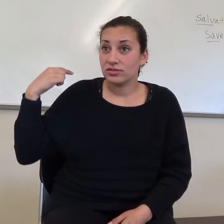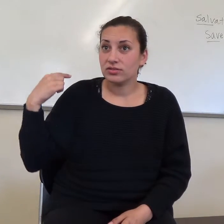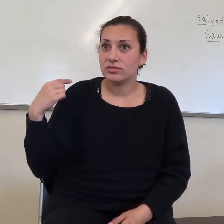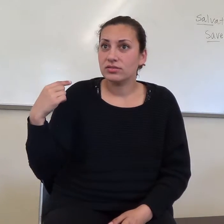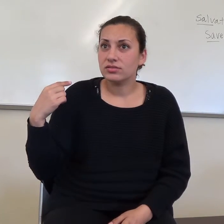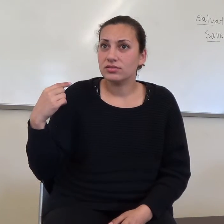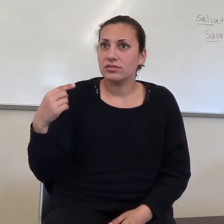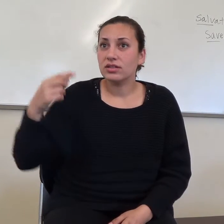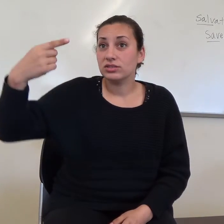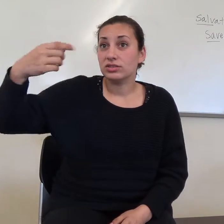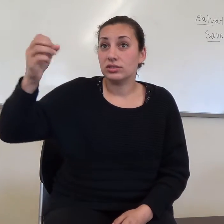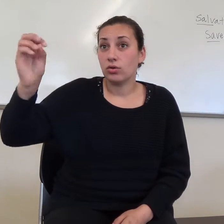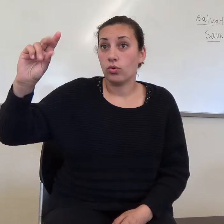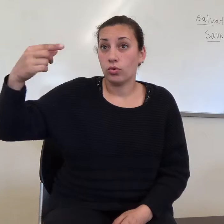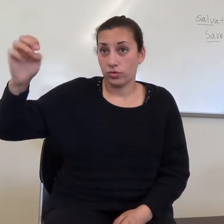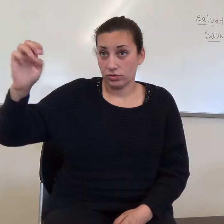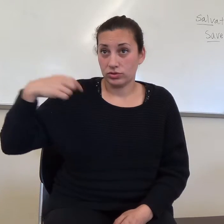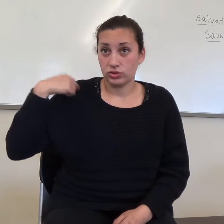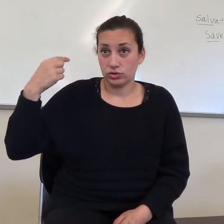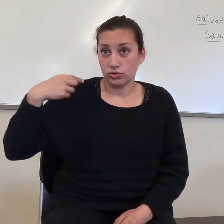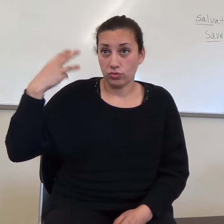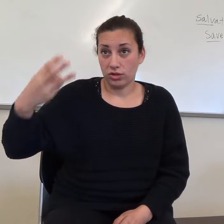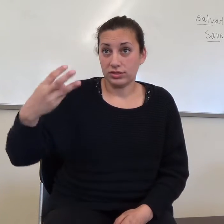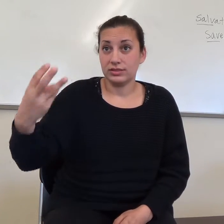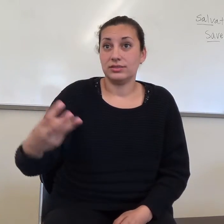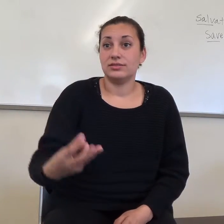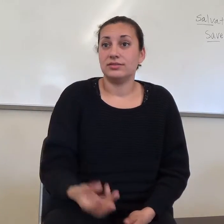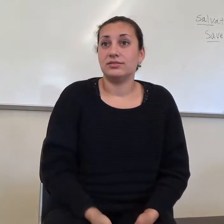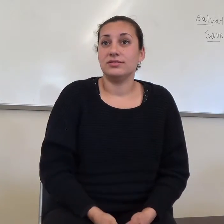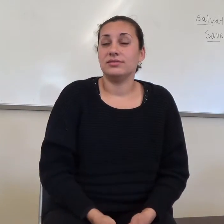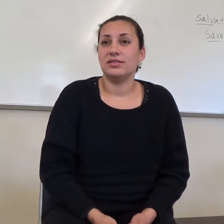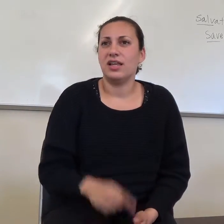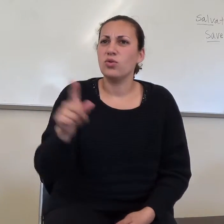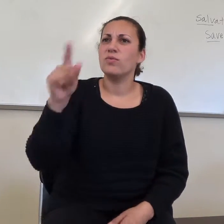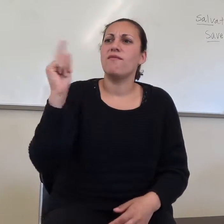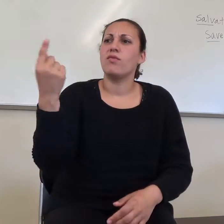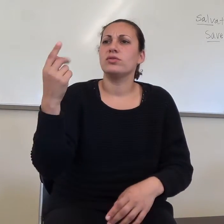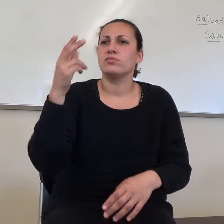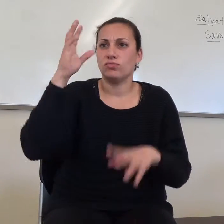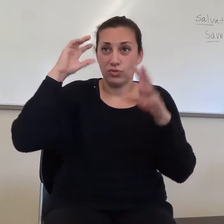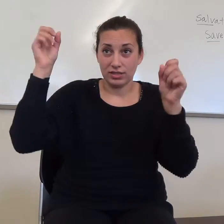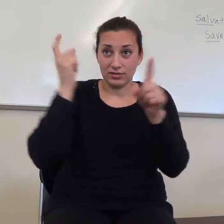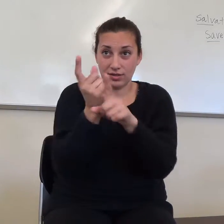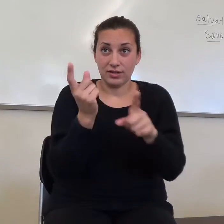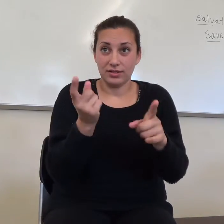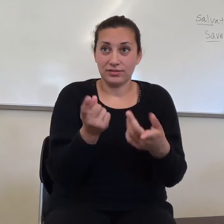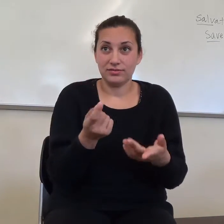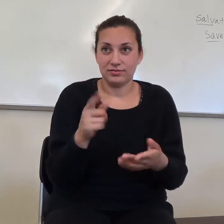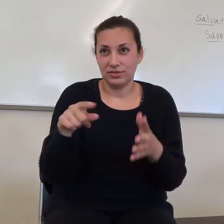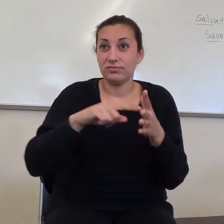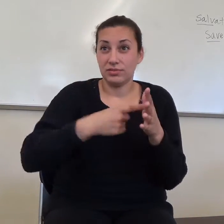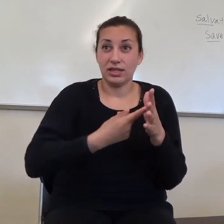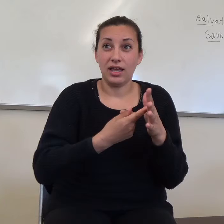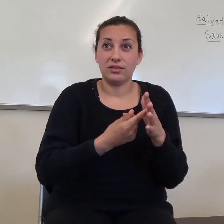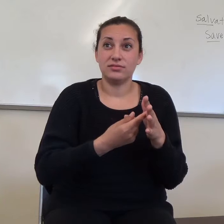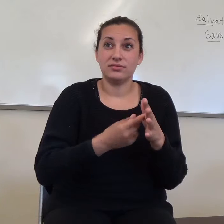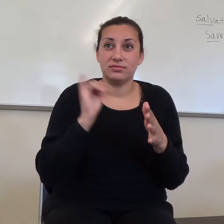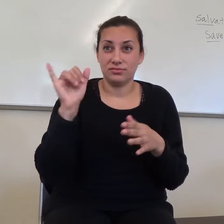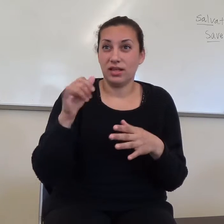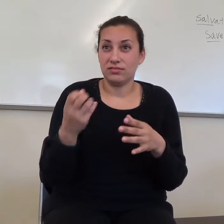Yeah. What did people do with that one? What did you put? Up at number six. Okay, number six. All right. Up at one. Yeah,